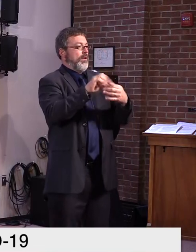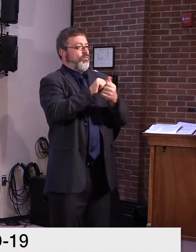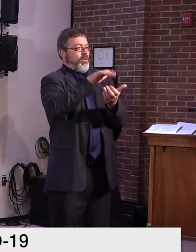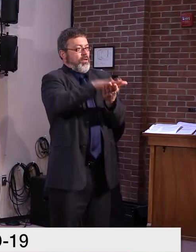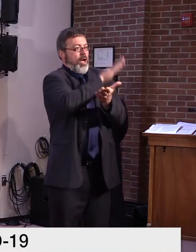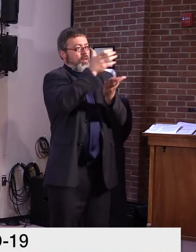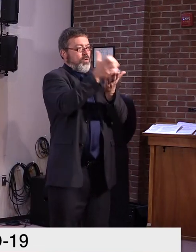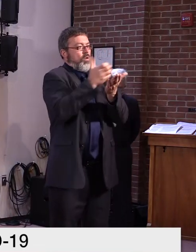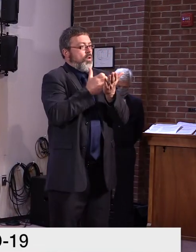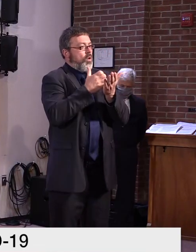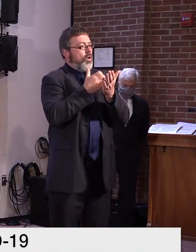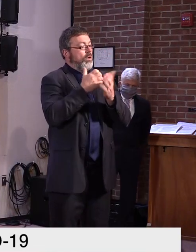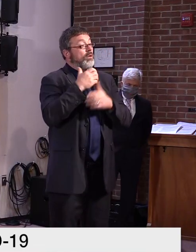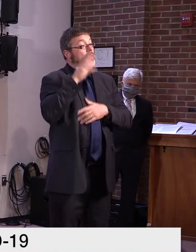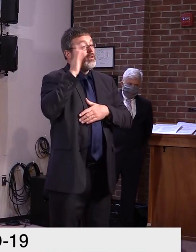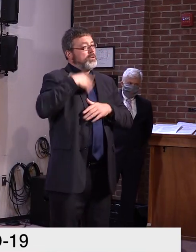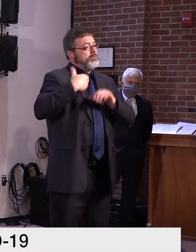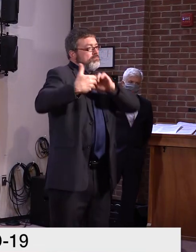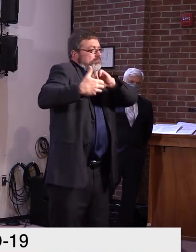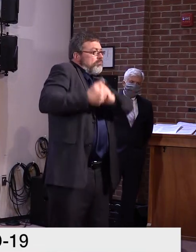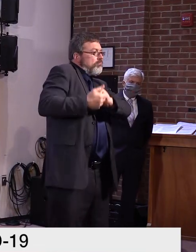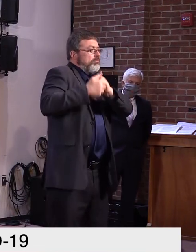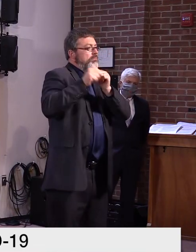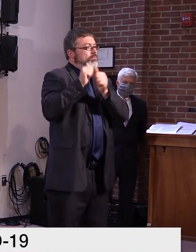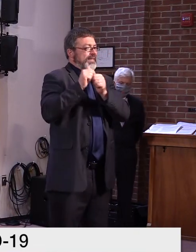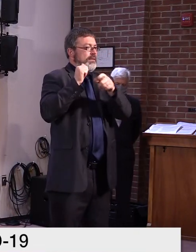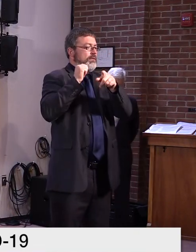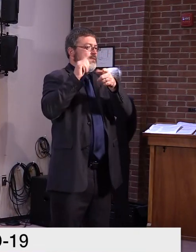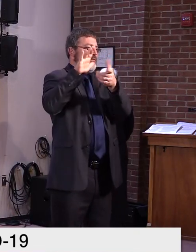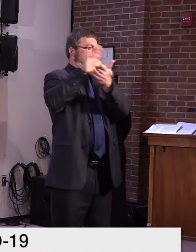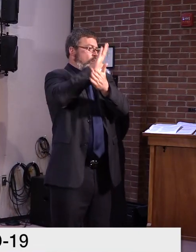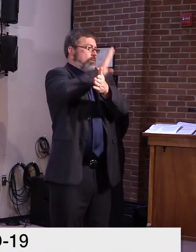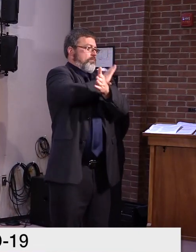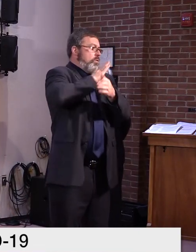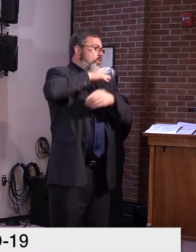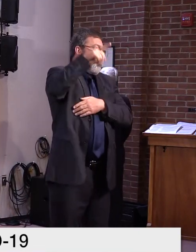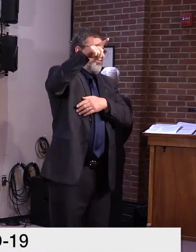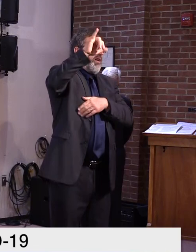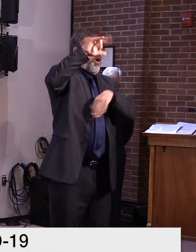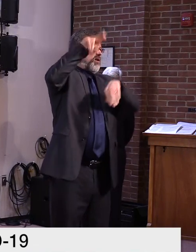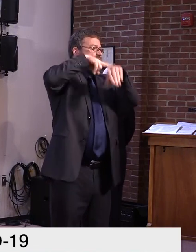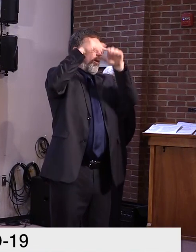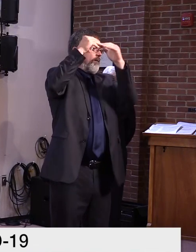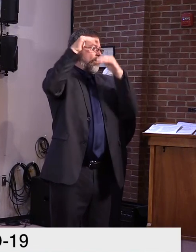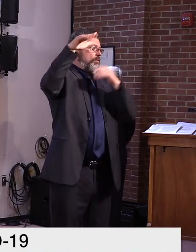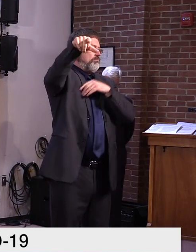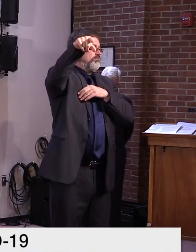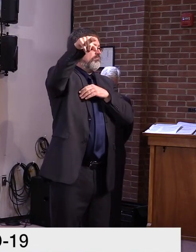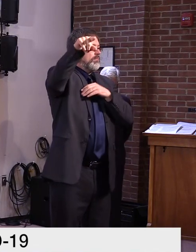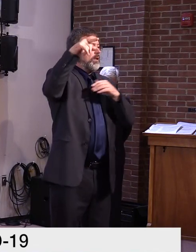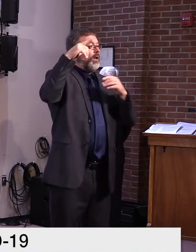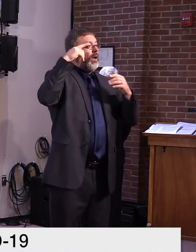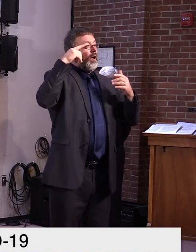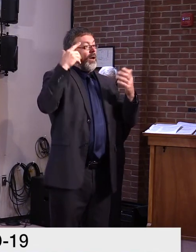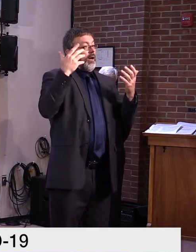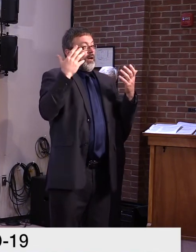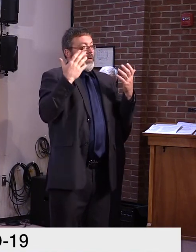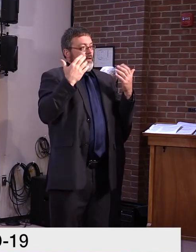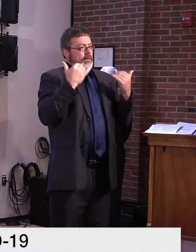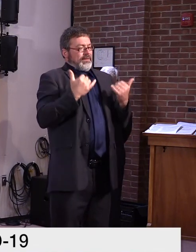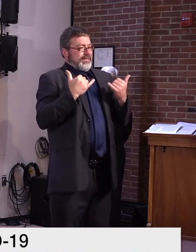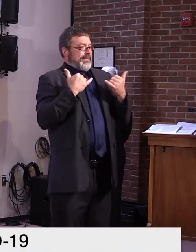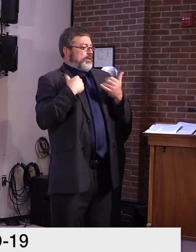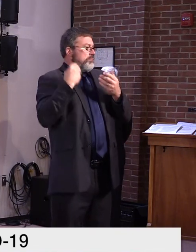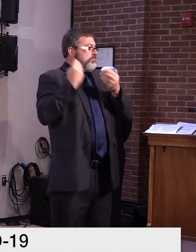APT company as well. Um, so we're able to, uh, sort of figure these things out to a certain extent, but right now I think the, what I've heard is the bigger